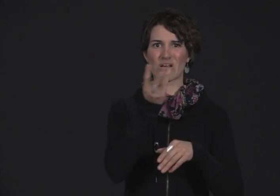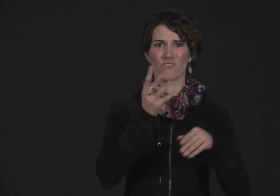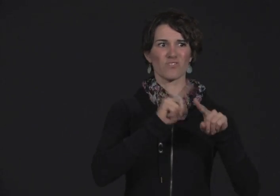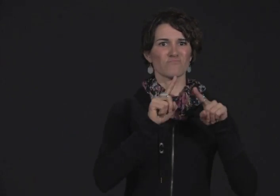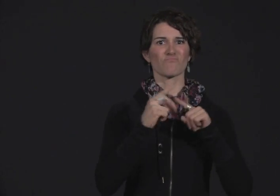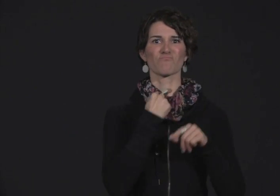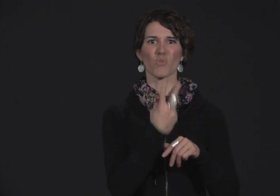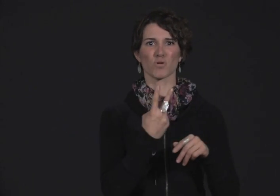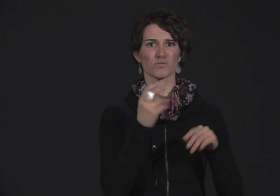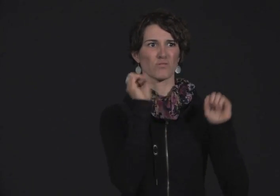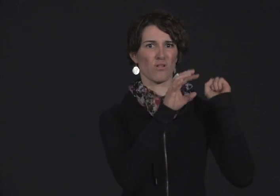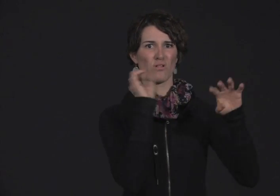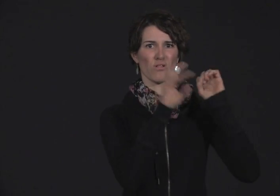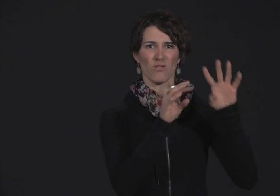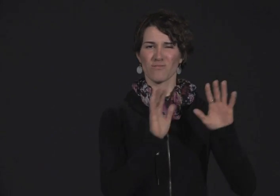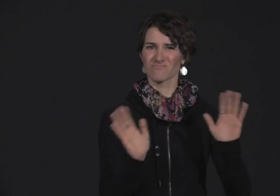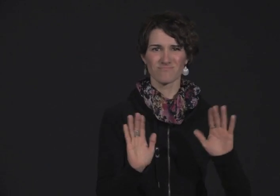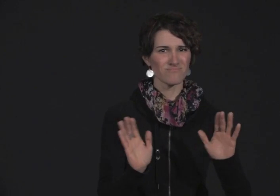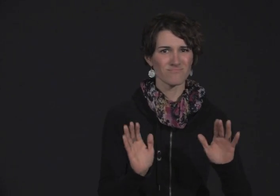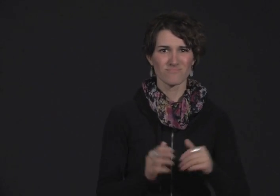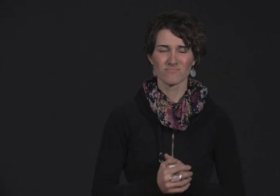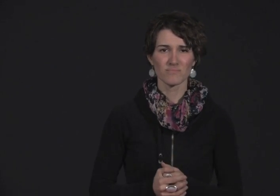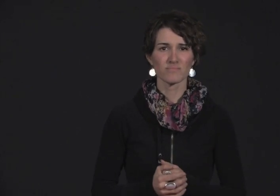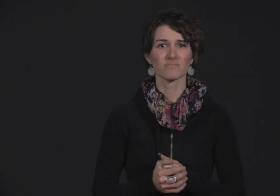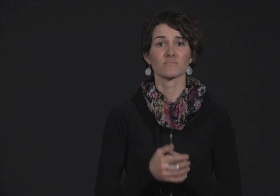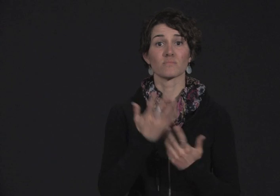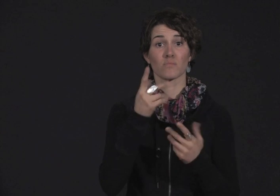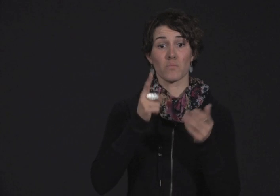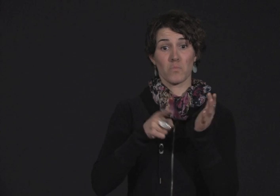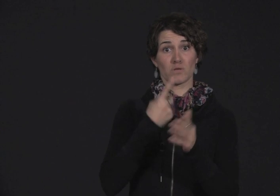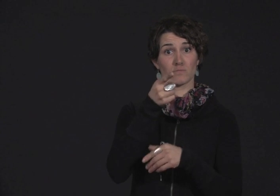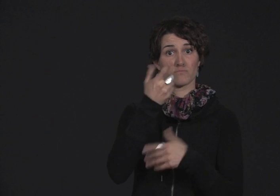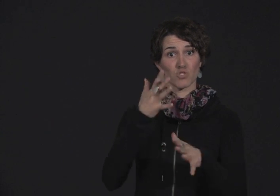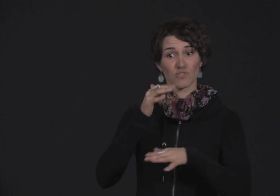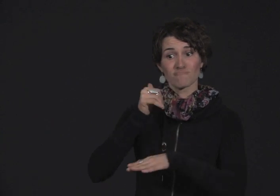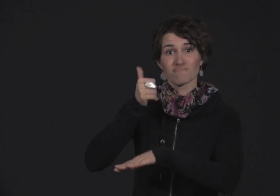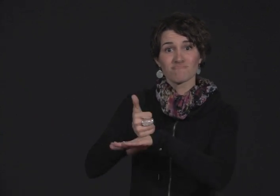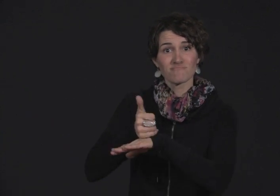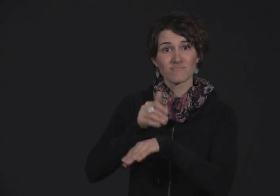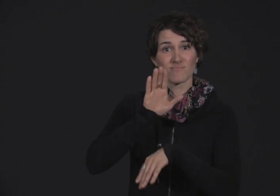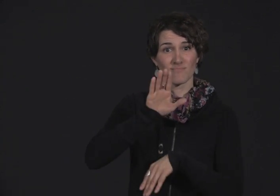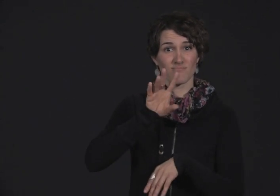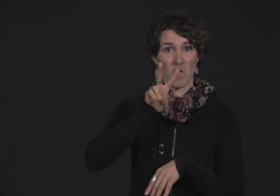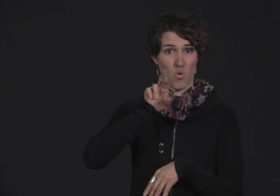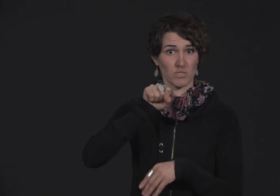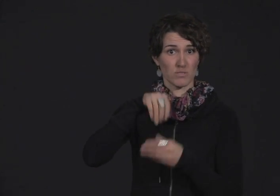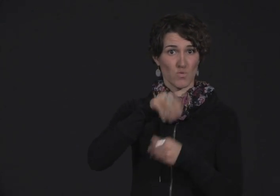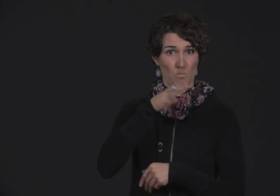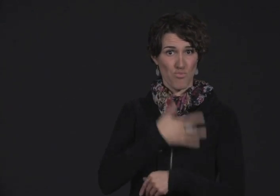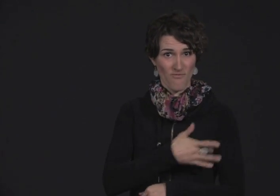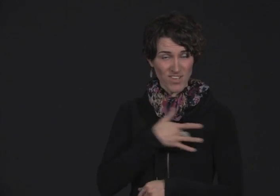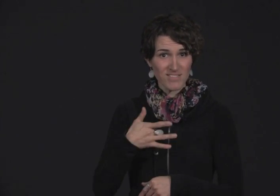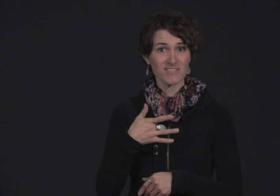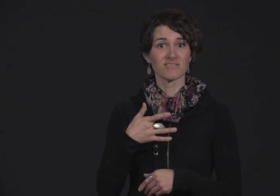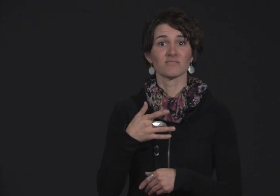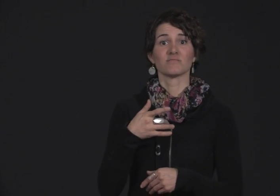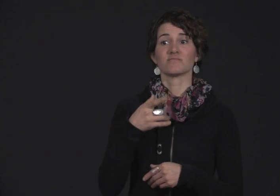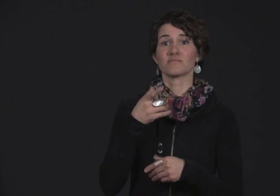than breaking off into separate groups. I think the work can be much more efficient if we work together. So as far as